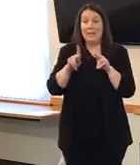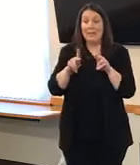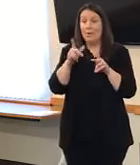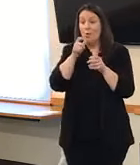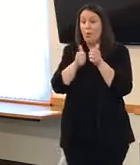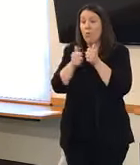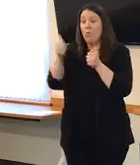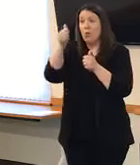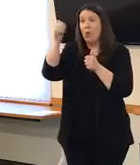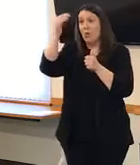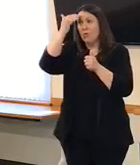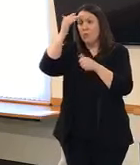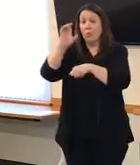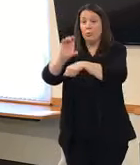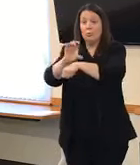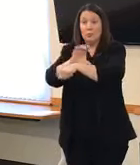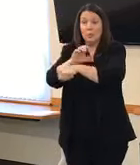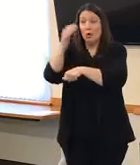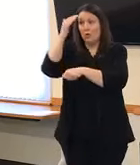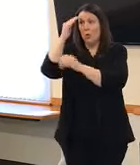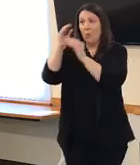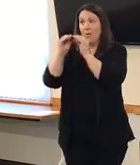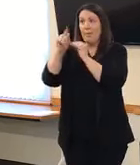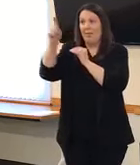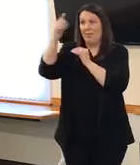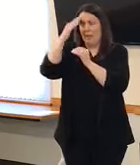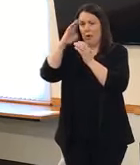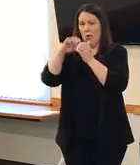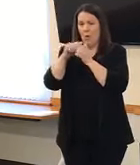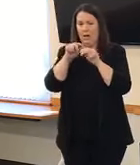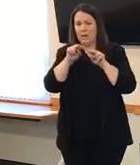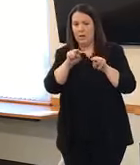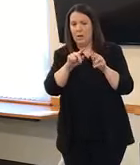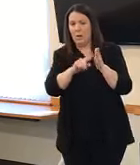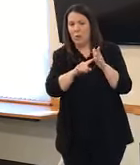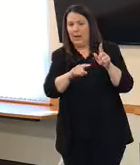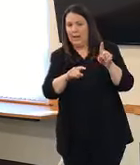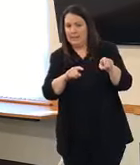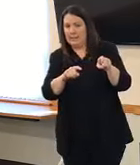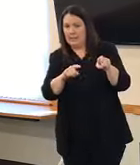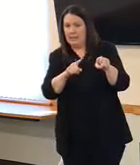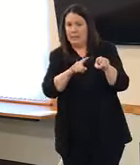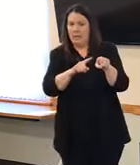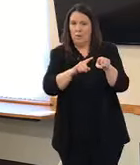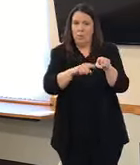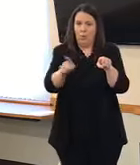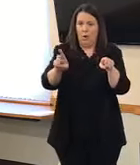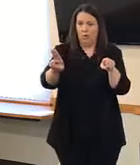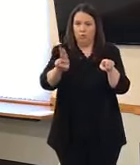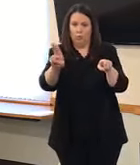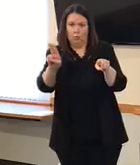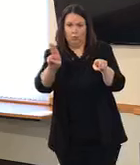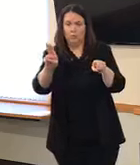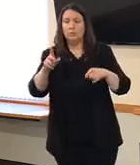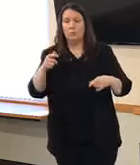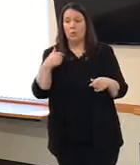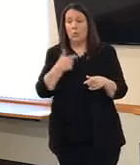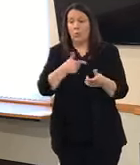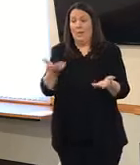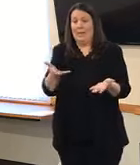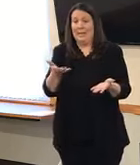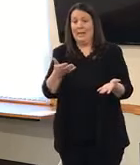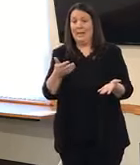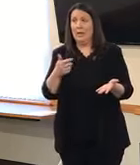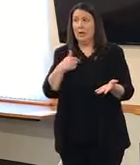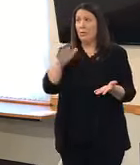logistics and computers were able to really match the need versus the ask. And with that, we here locally have been able to